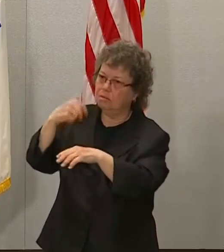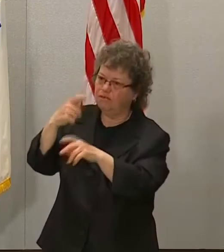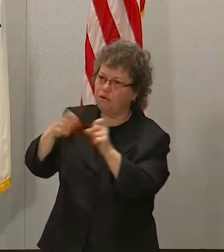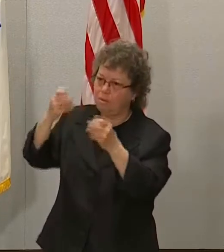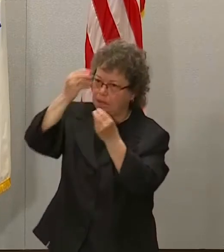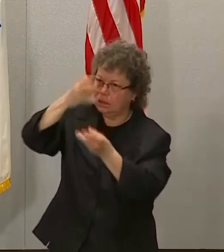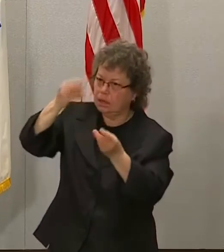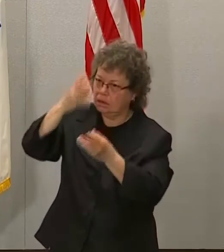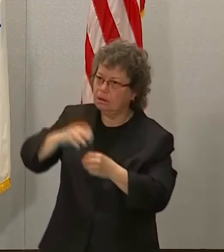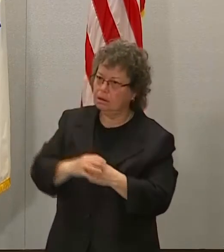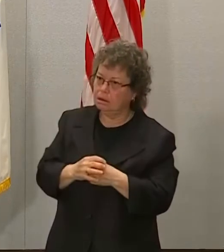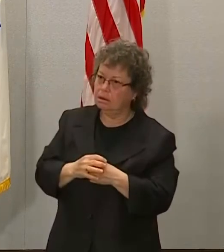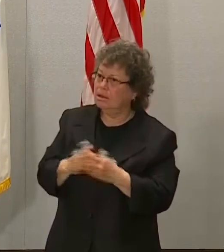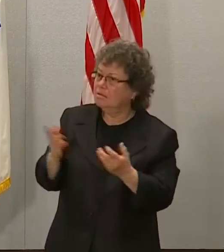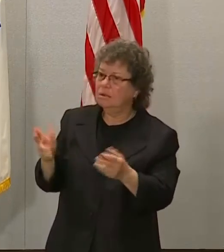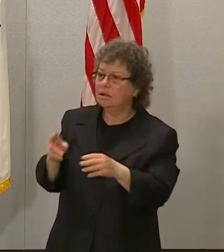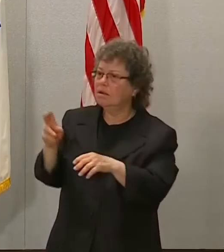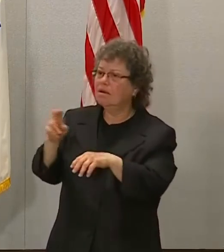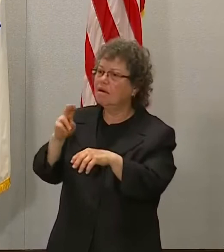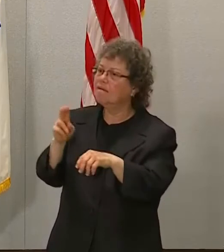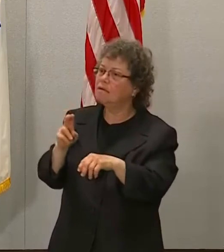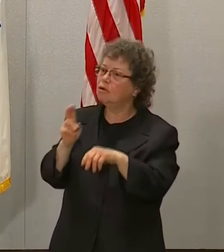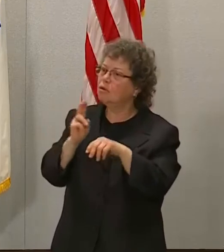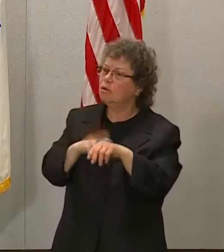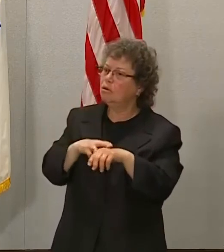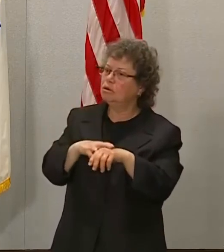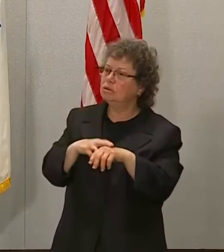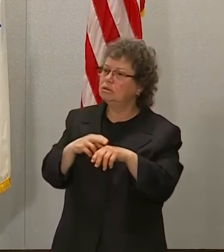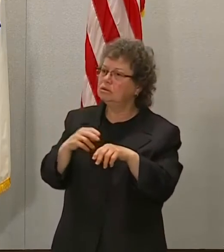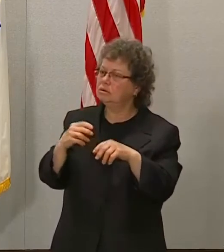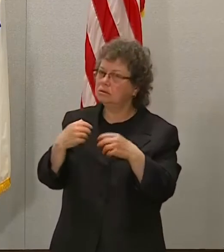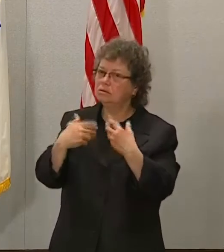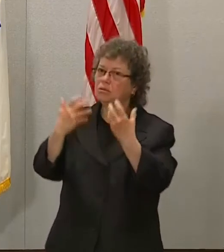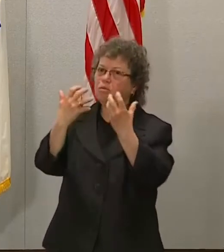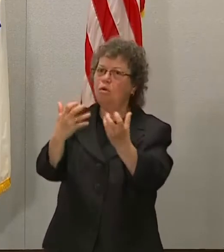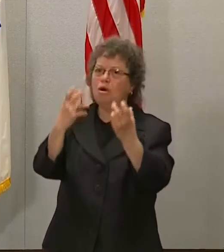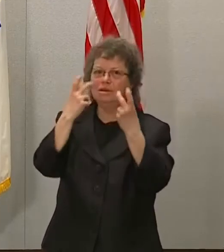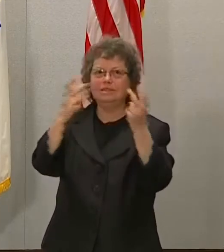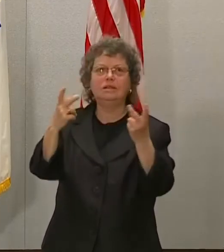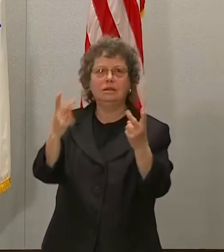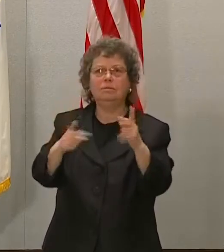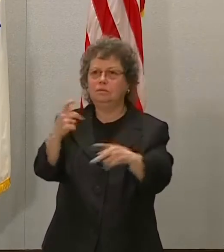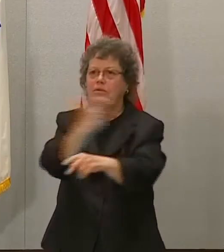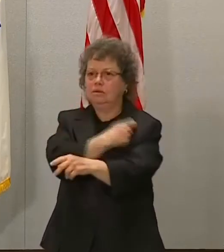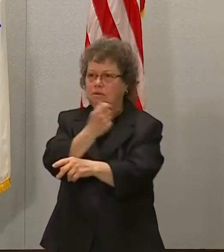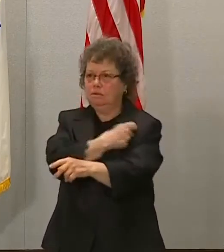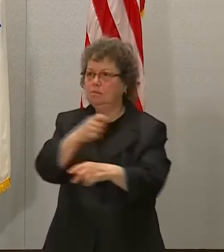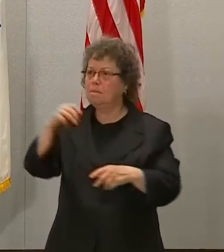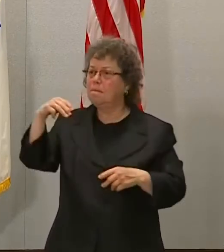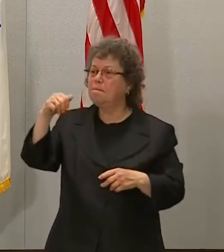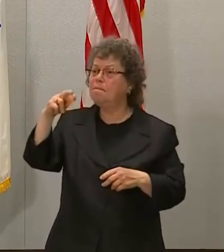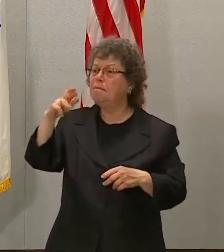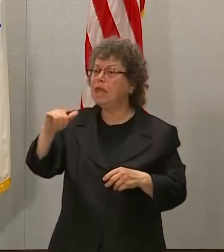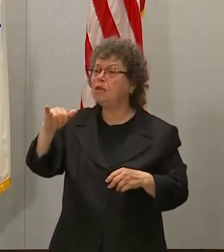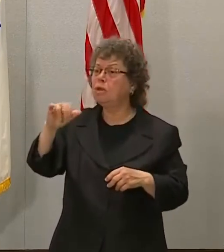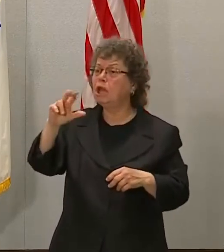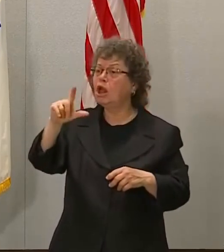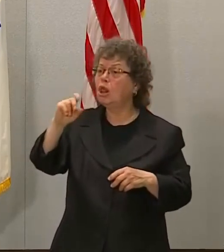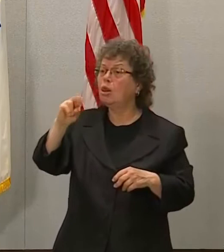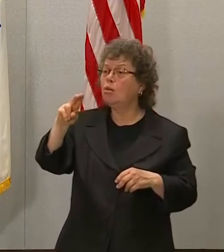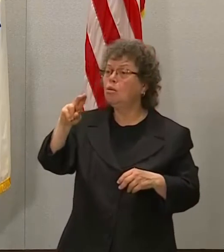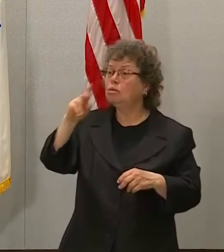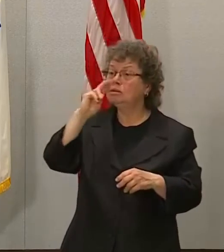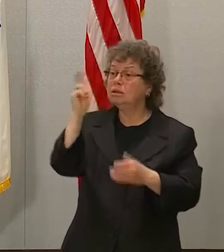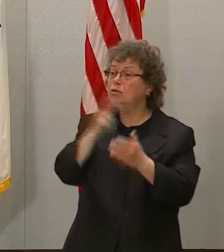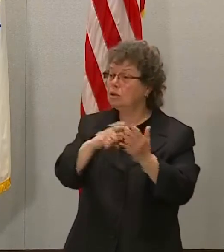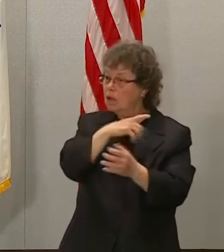But, of course, you know, as somebody who wants to see people get vaccinated, I mean, Mary Lou got the J&J. I would take the J&J if it had been